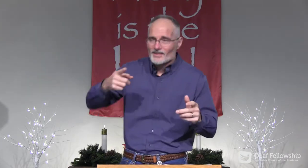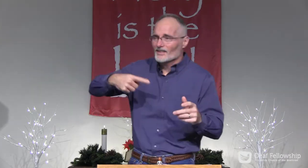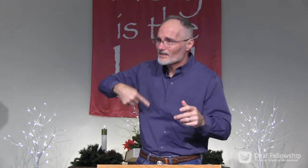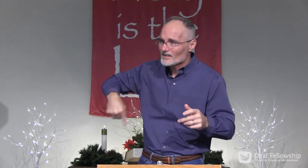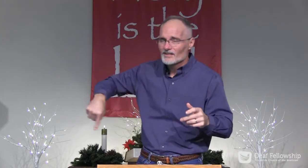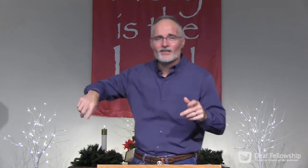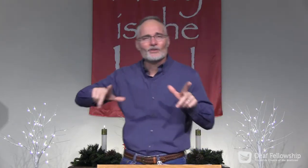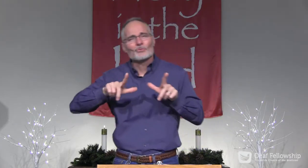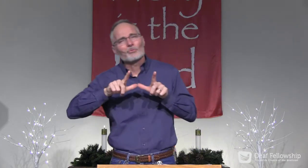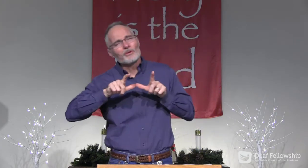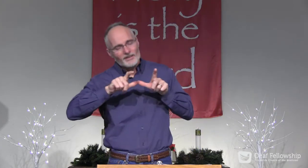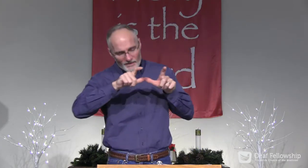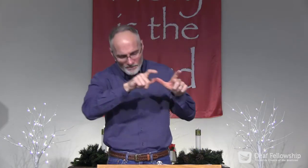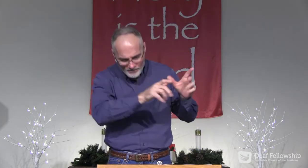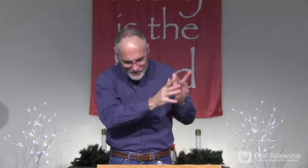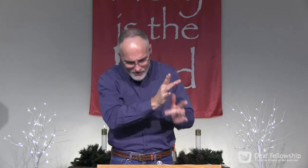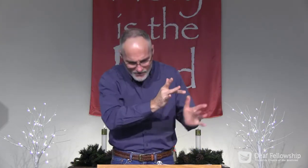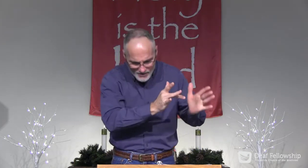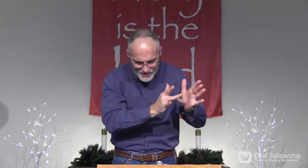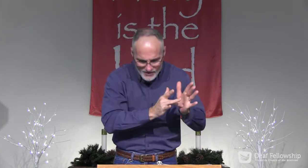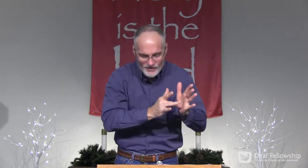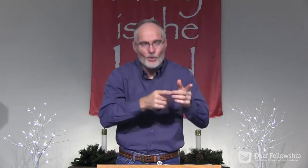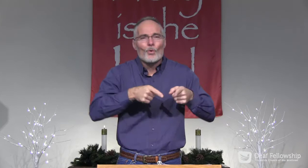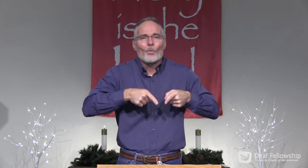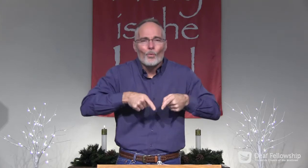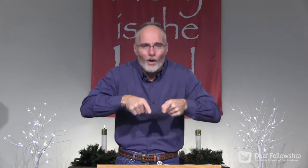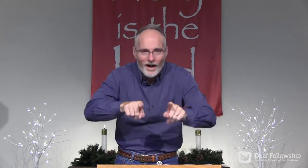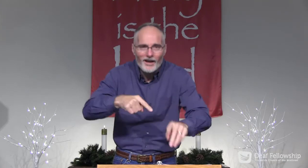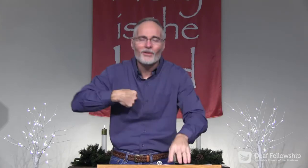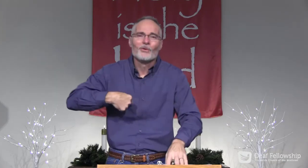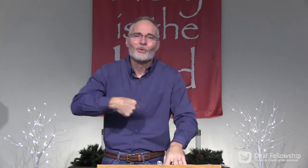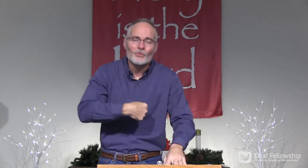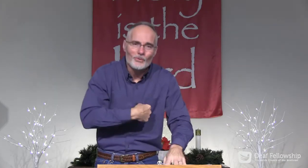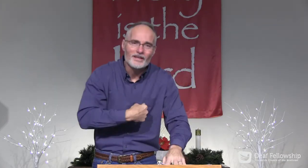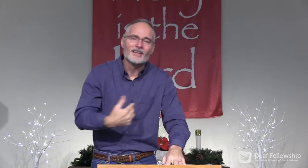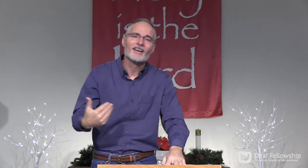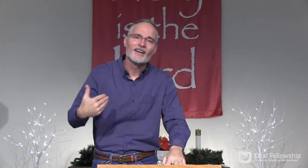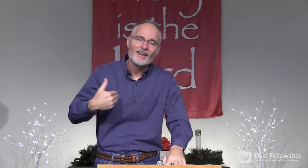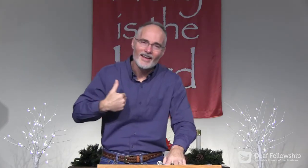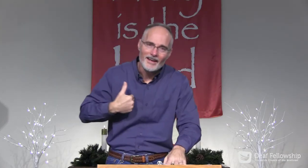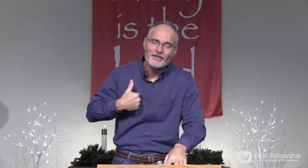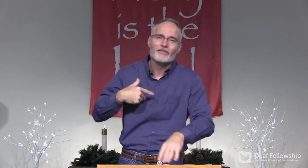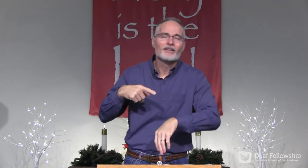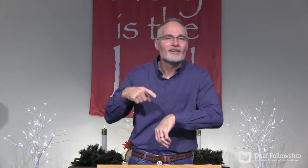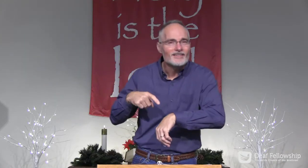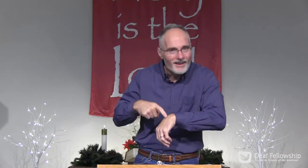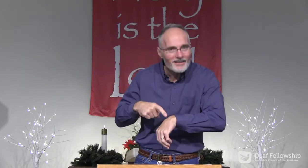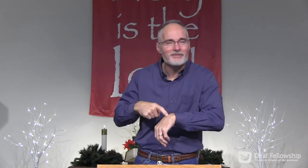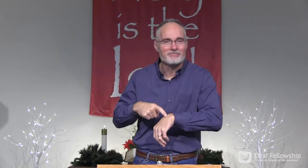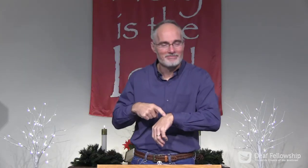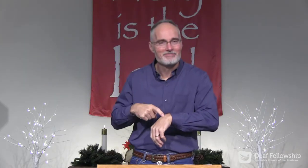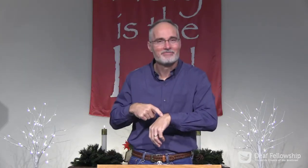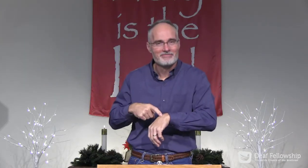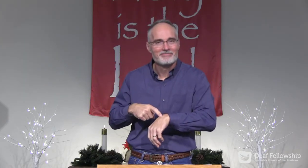Run to Jesus. Run to Jesus while we have time.